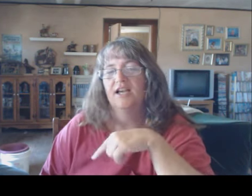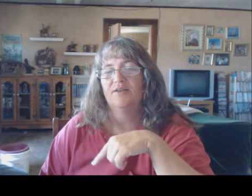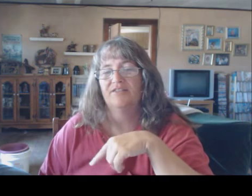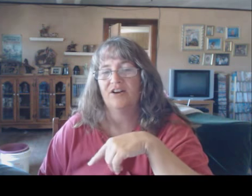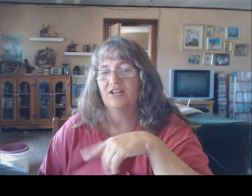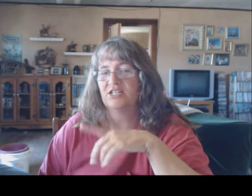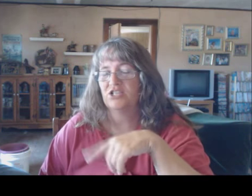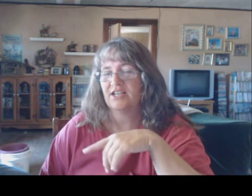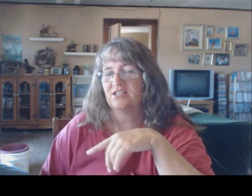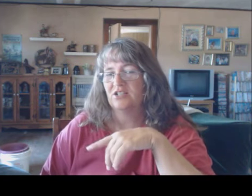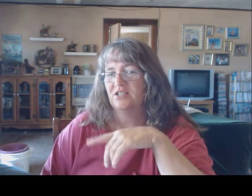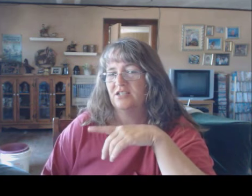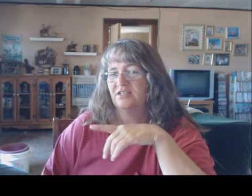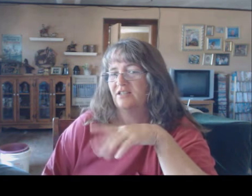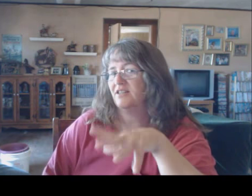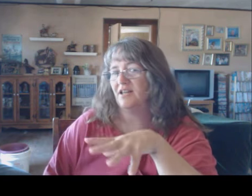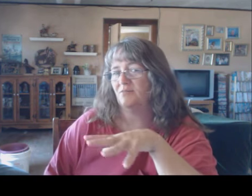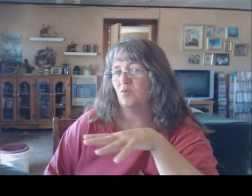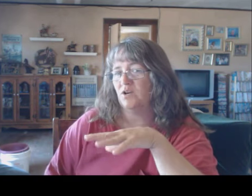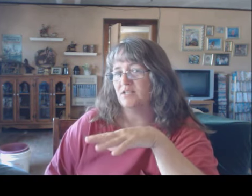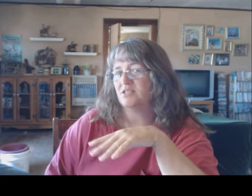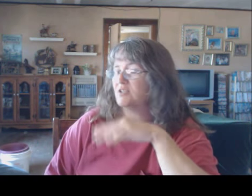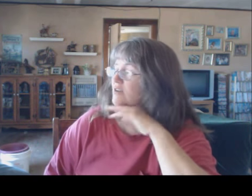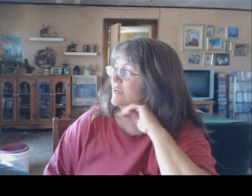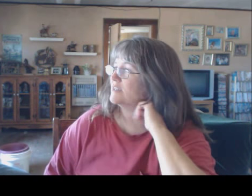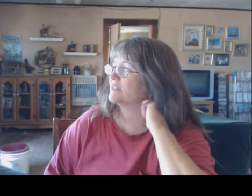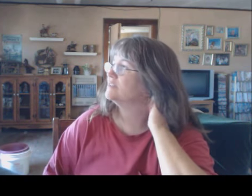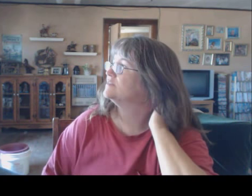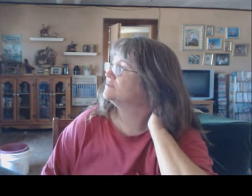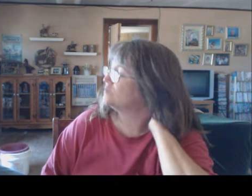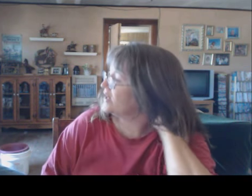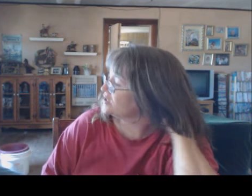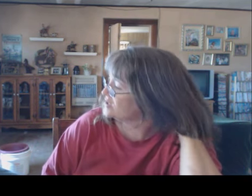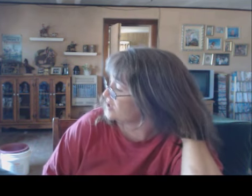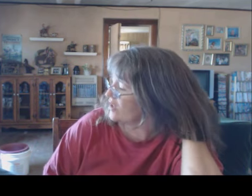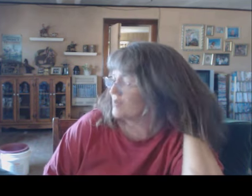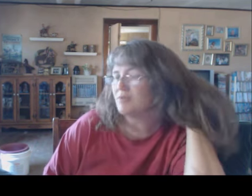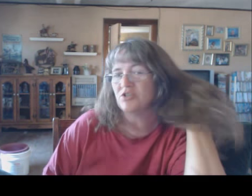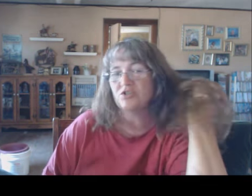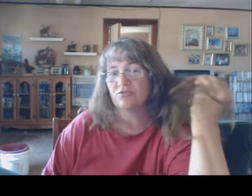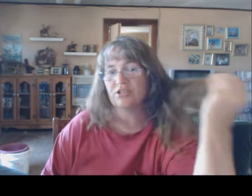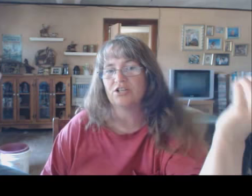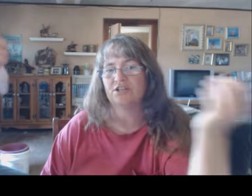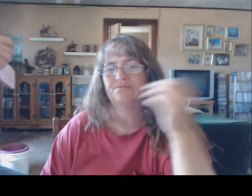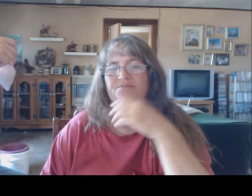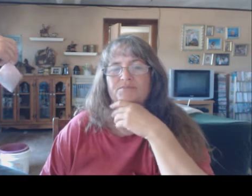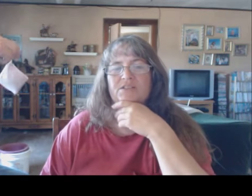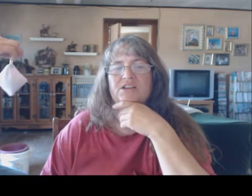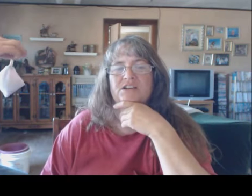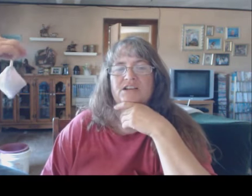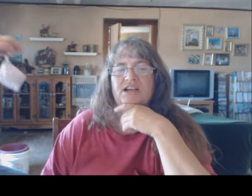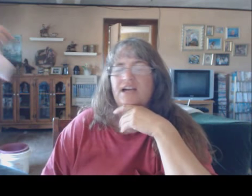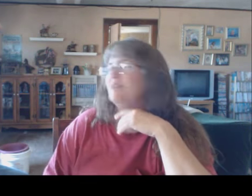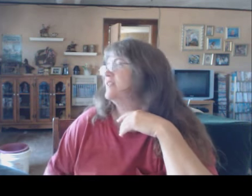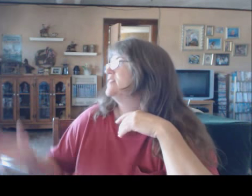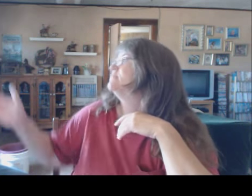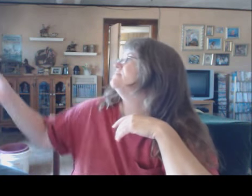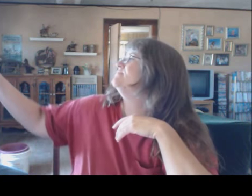We've already checked on them once, correct? We actually saw them and they're doing really good. And then...